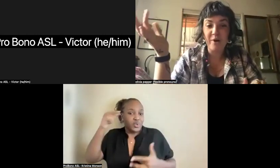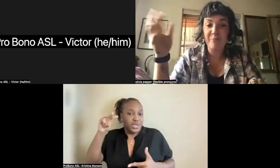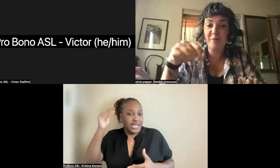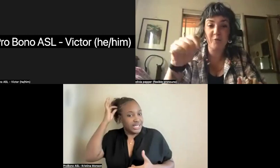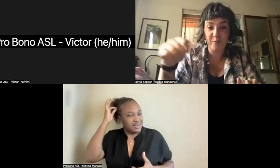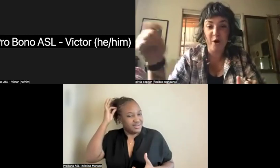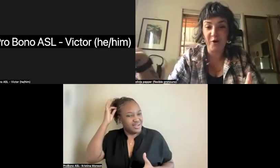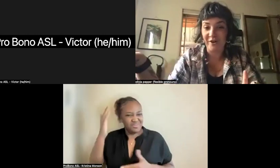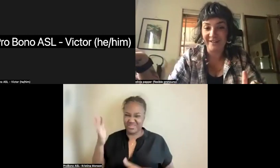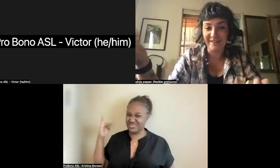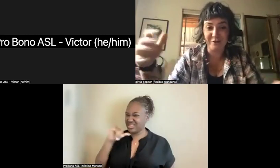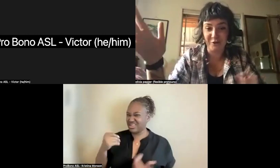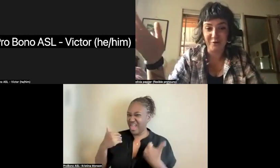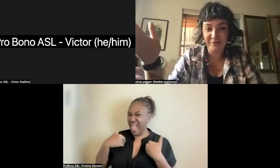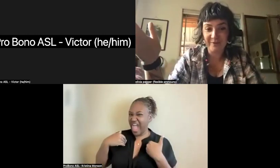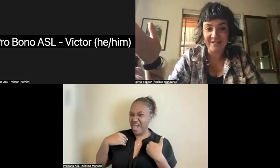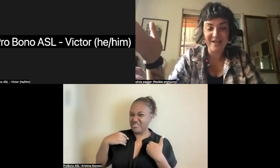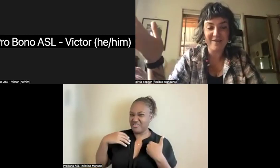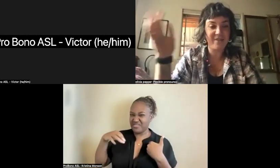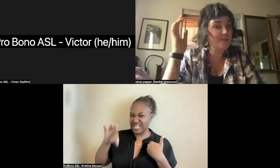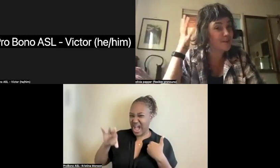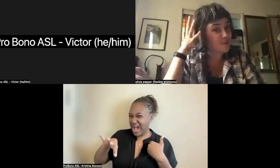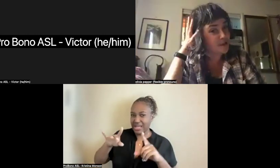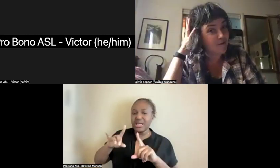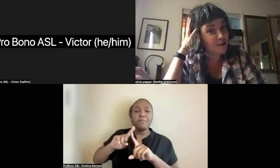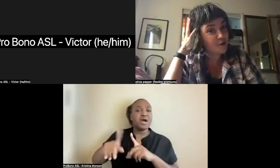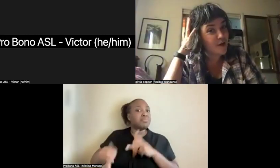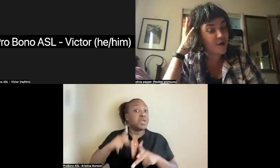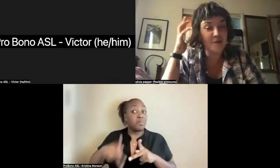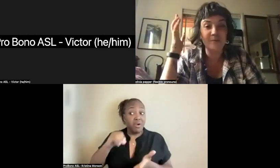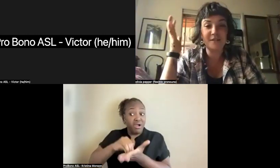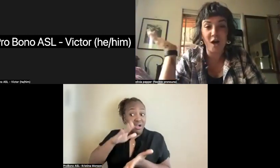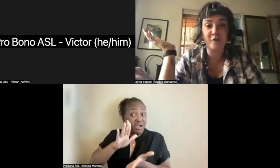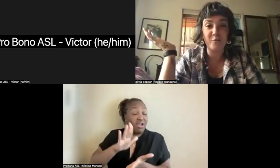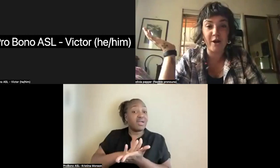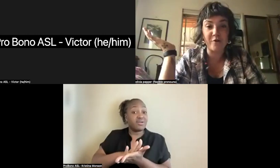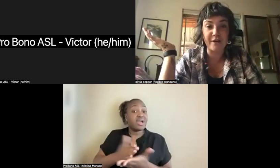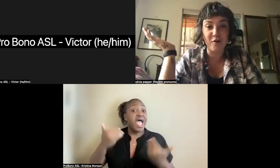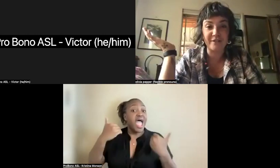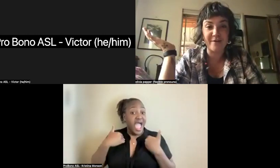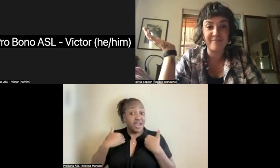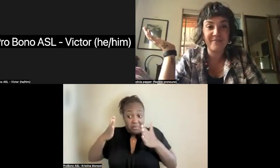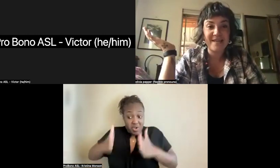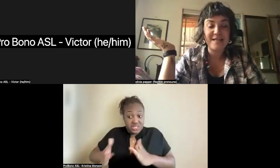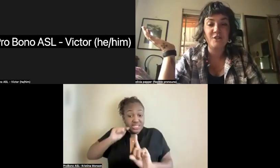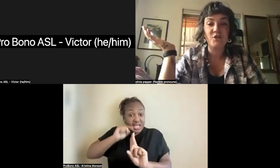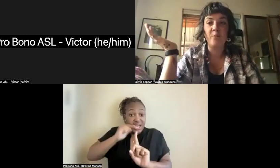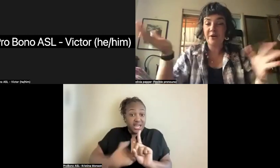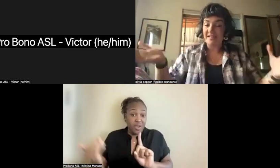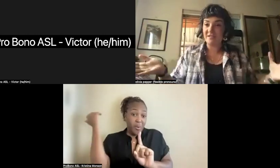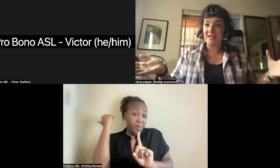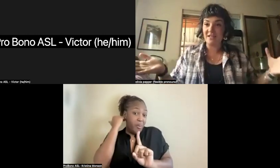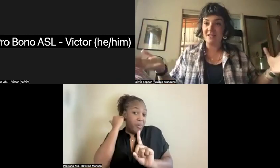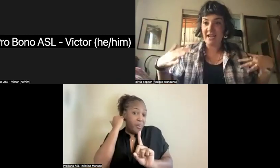but people remark on it in their journals from the time that this person had very short hair that was colored bright green all the time. So